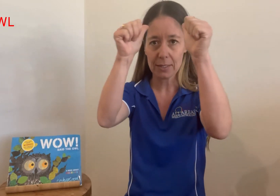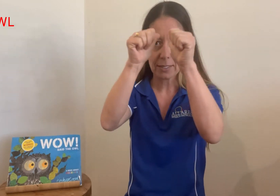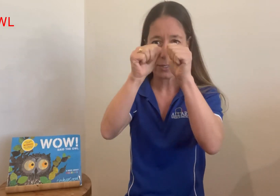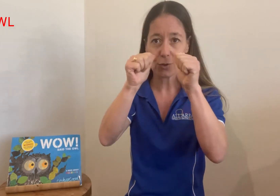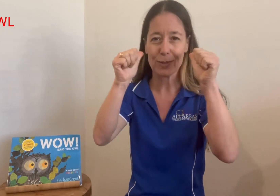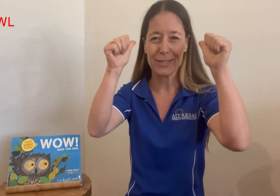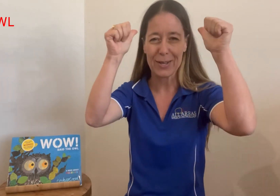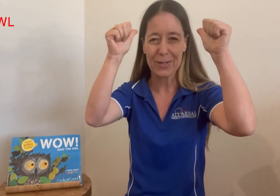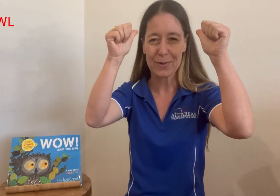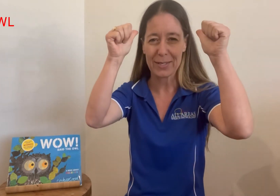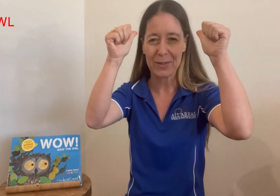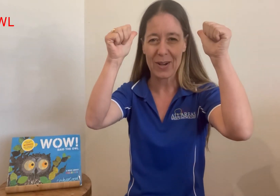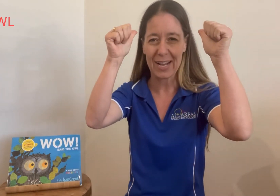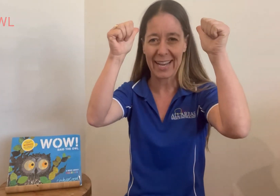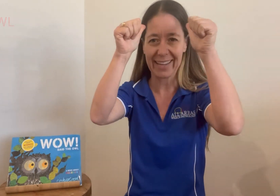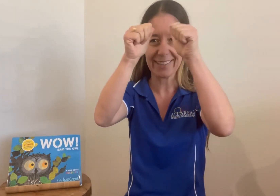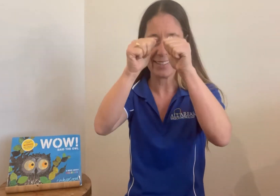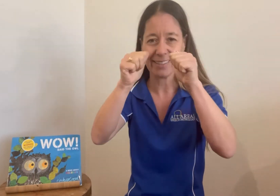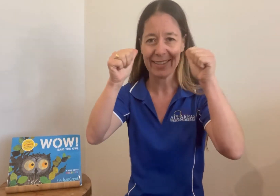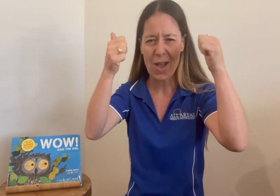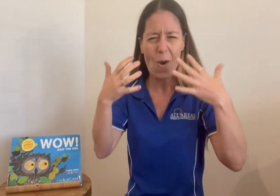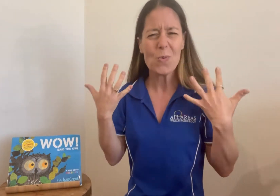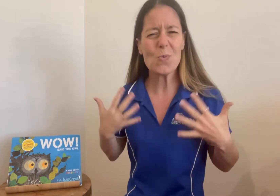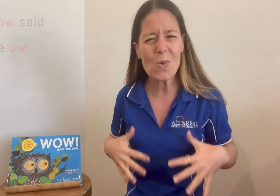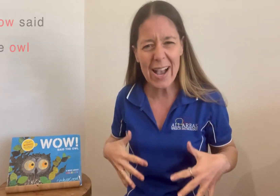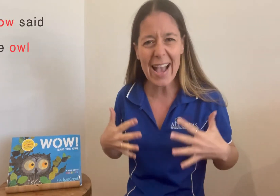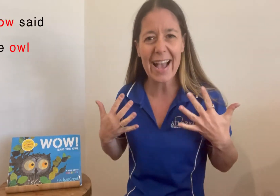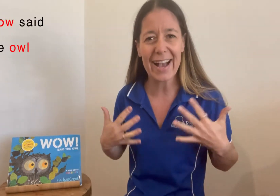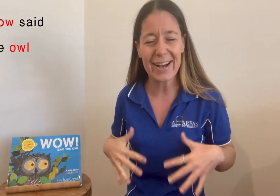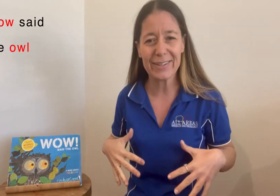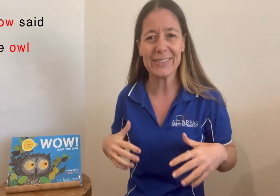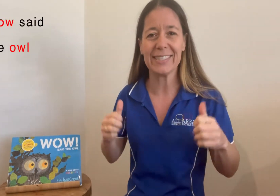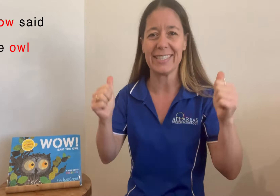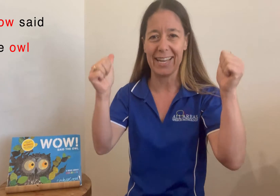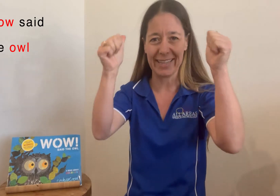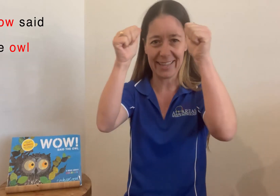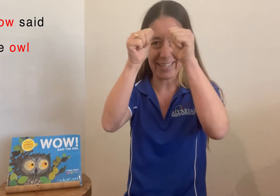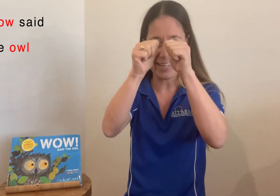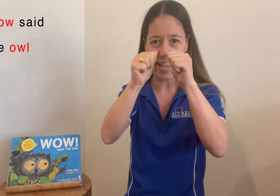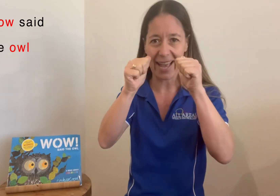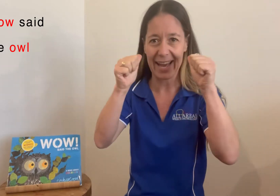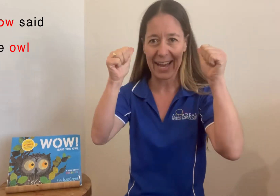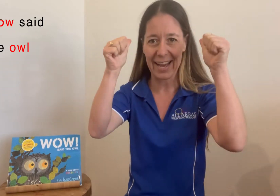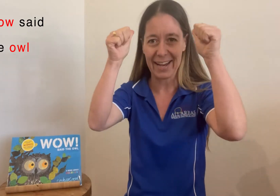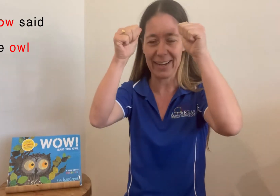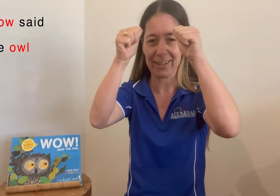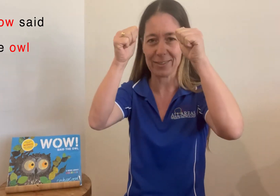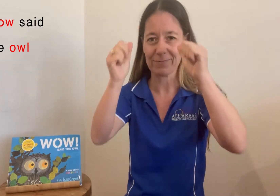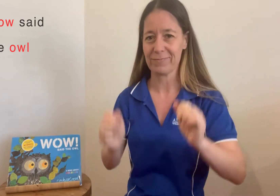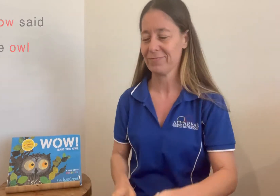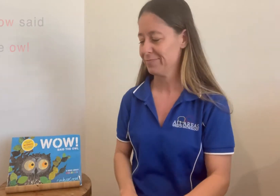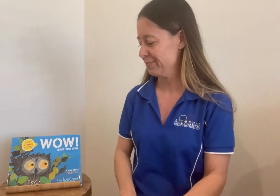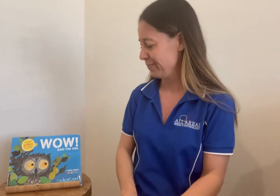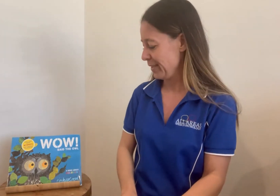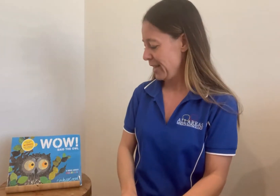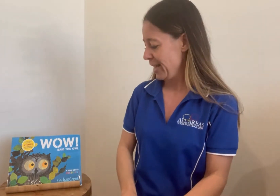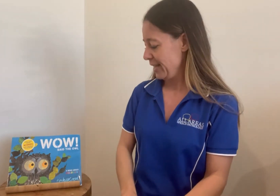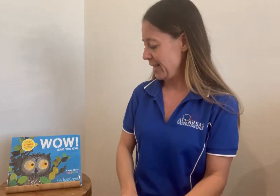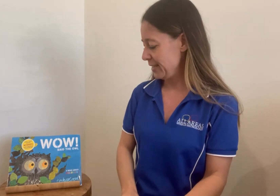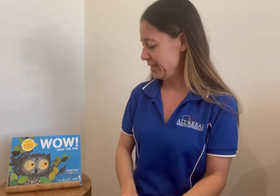draw a circle around your eye. Wow, said the owl. Let's